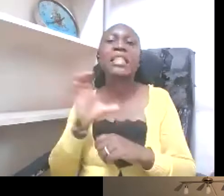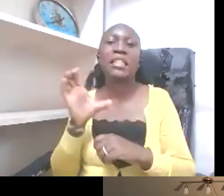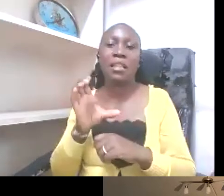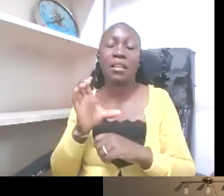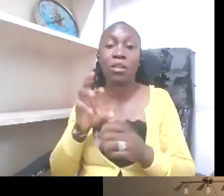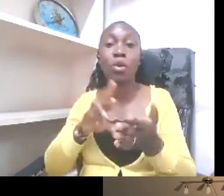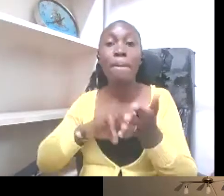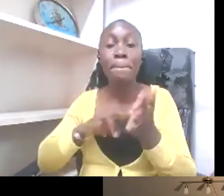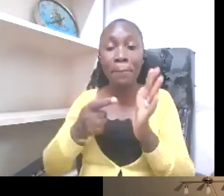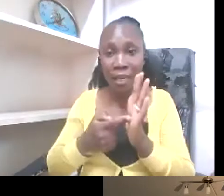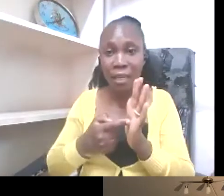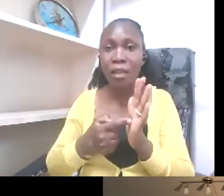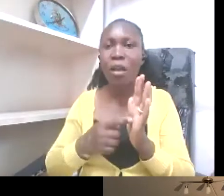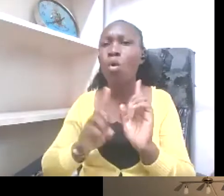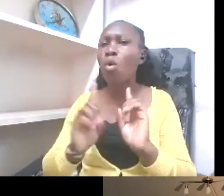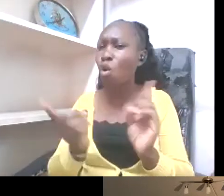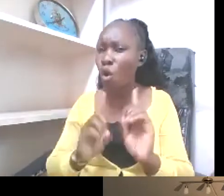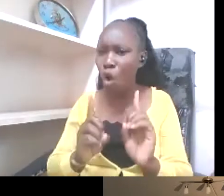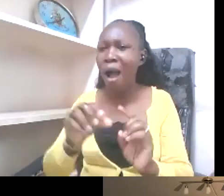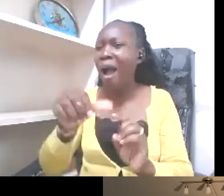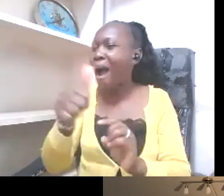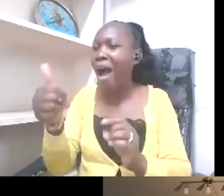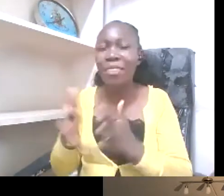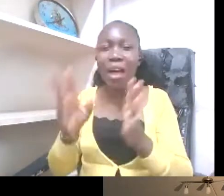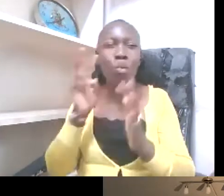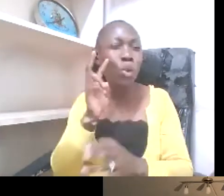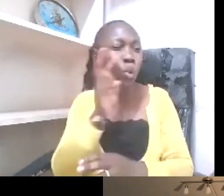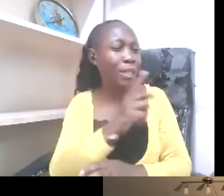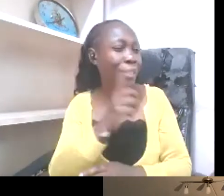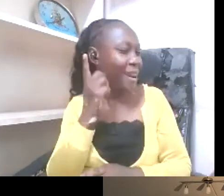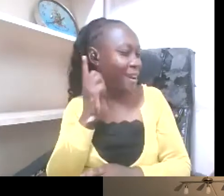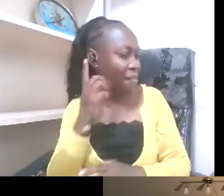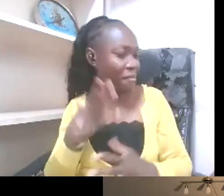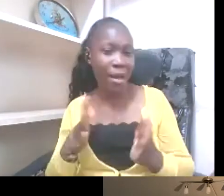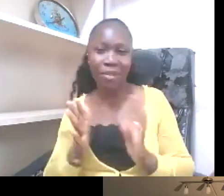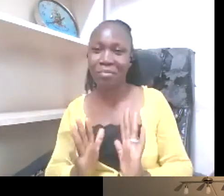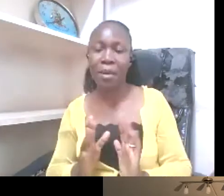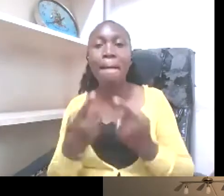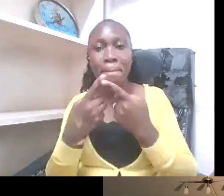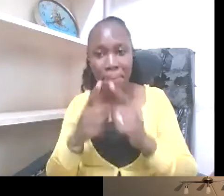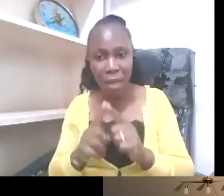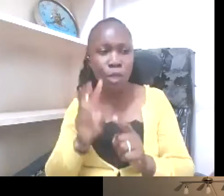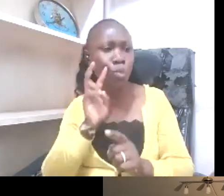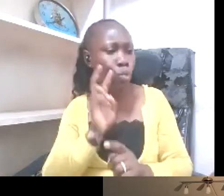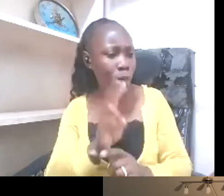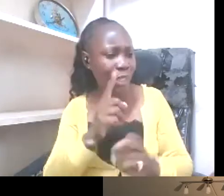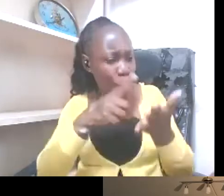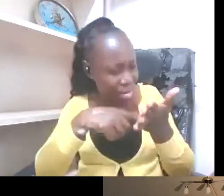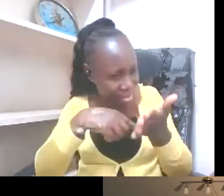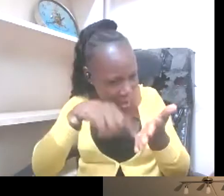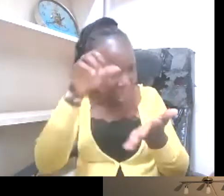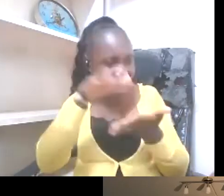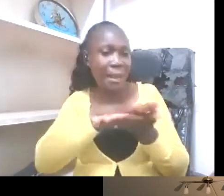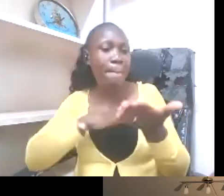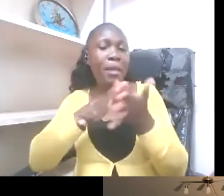not be any other way to look at them except from a rights-based model instead of a